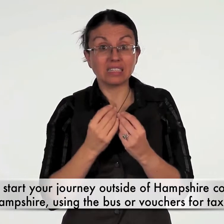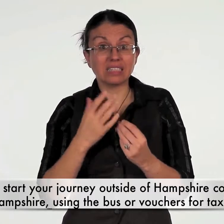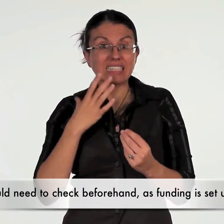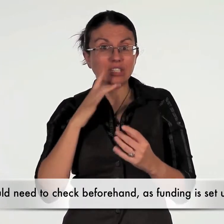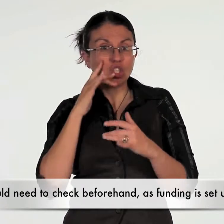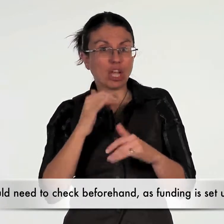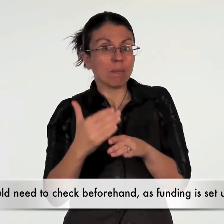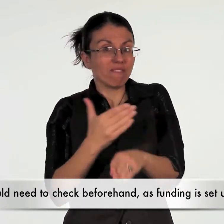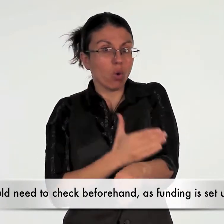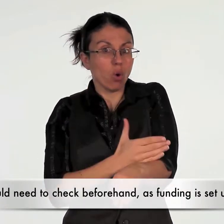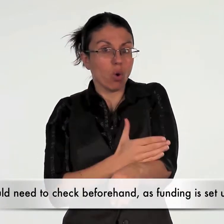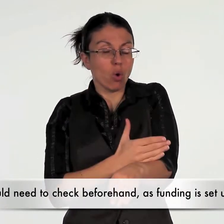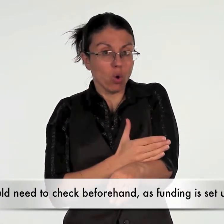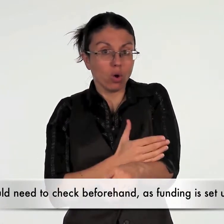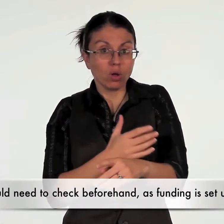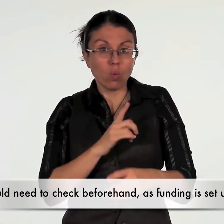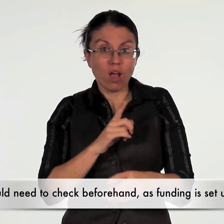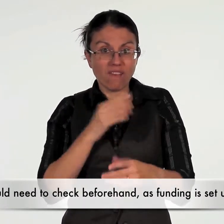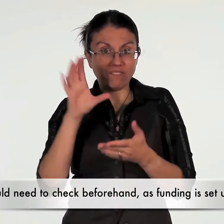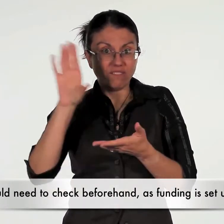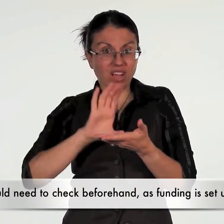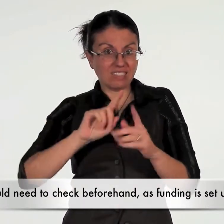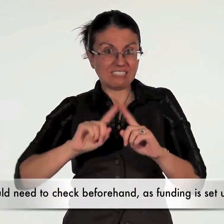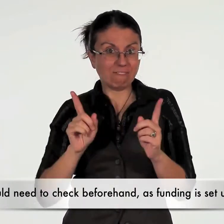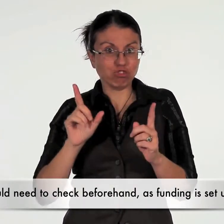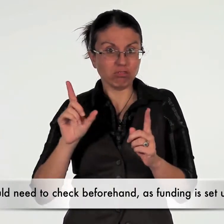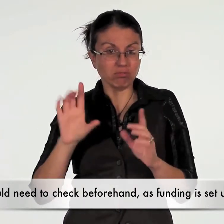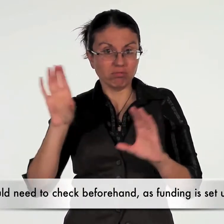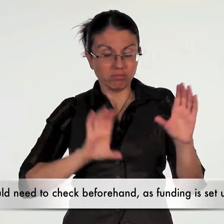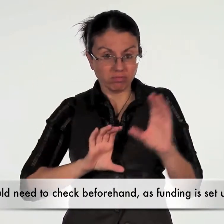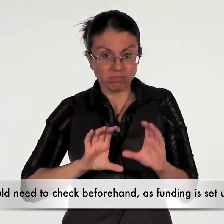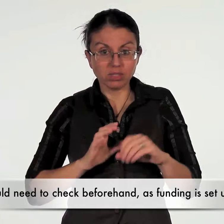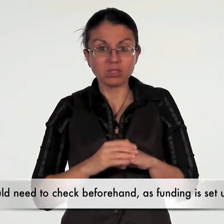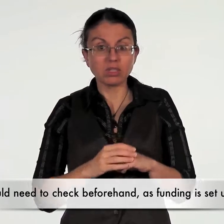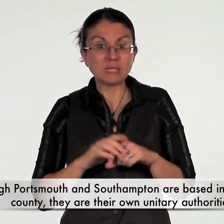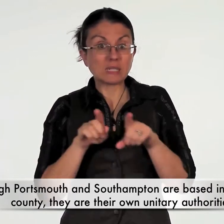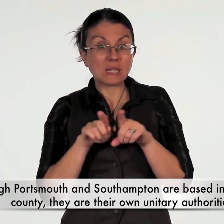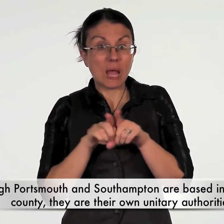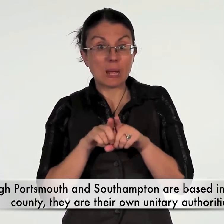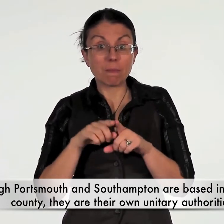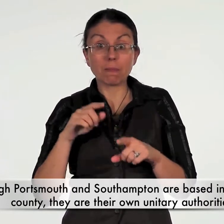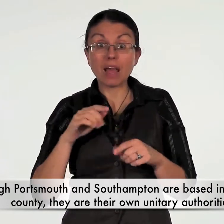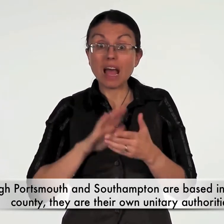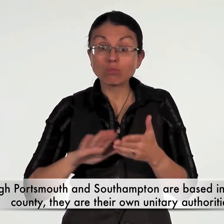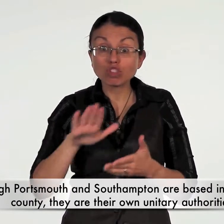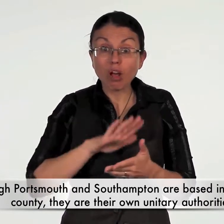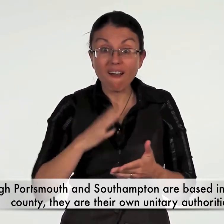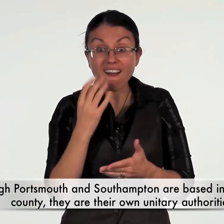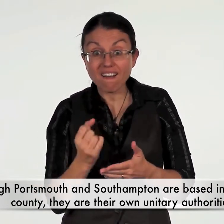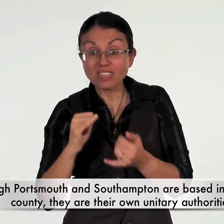You would need to check beforehand as funding is set up differently. Although Portsmouth and Southampton are